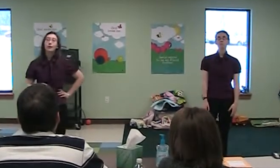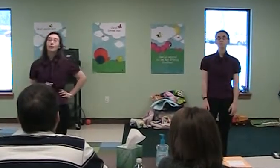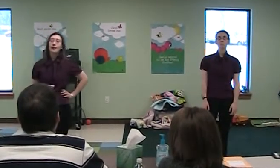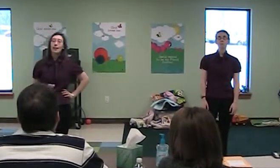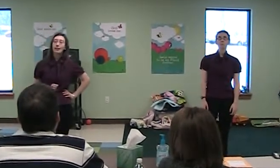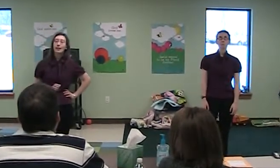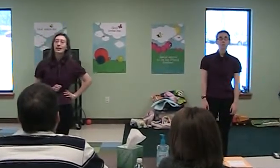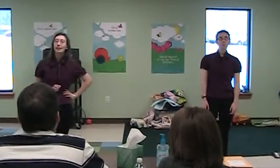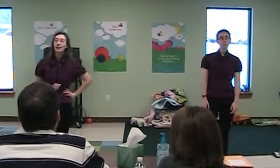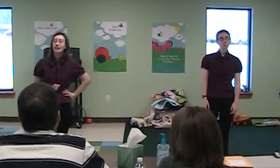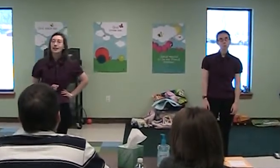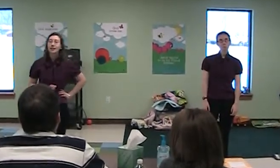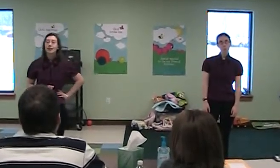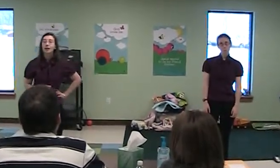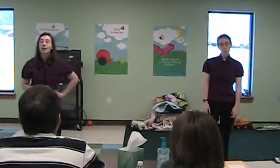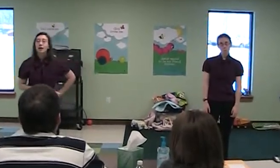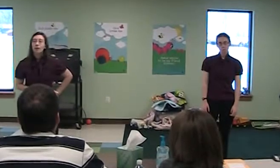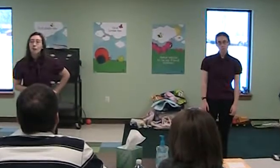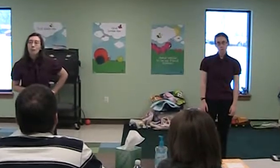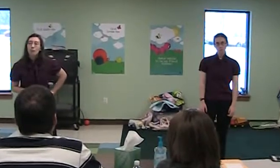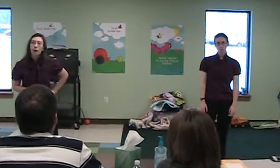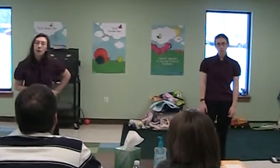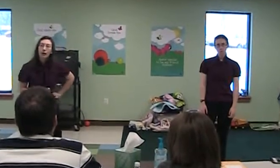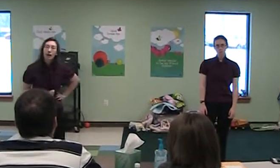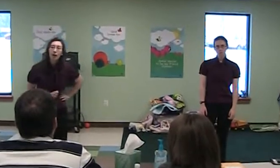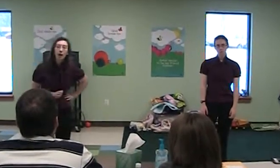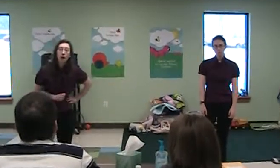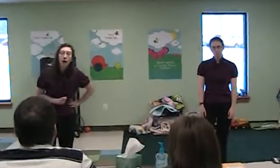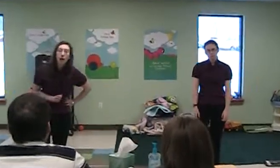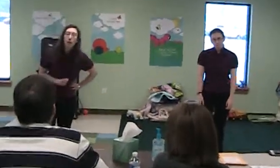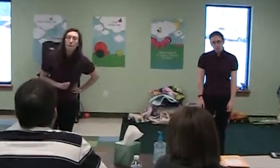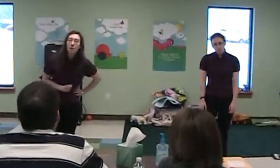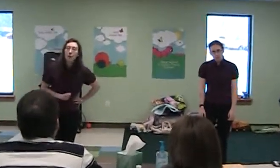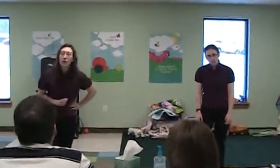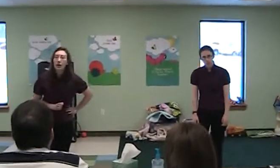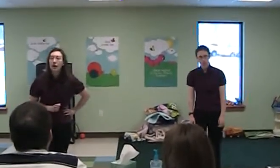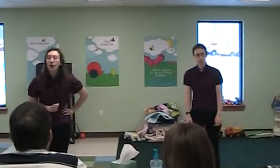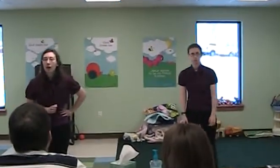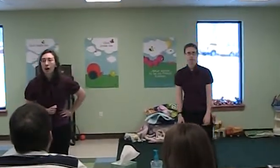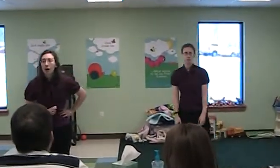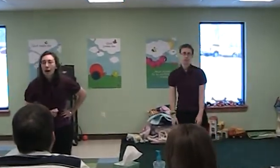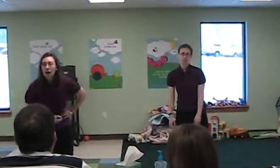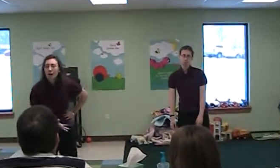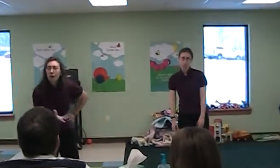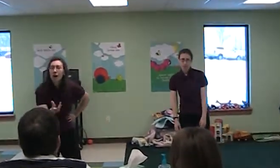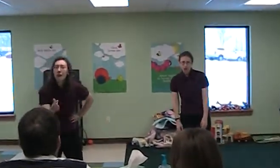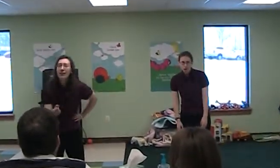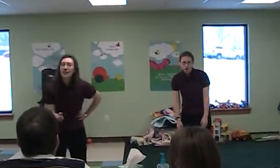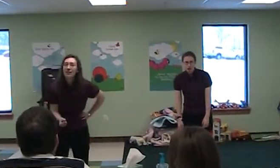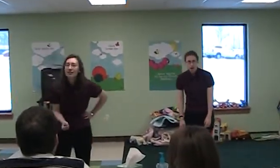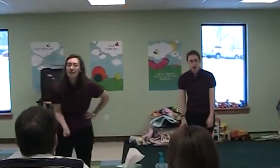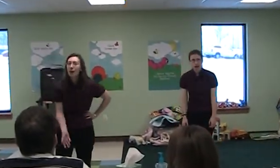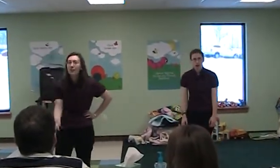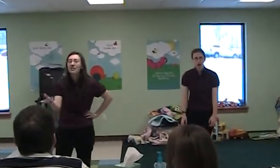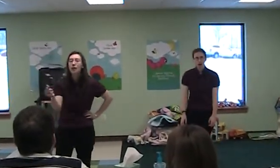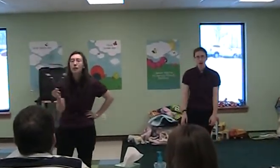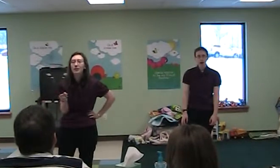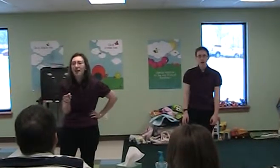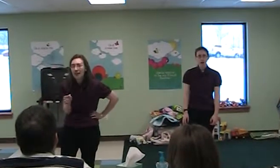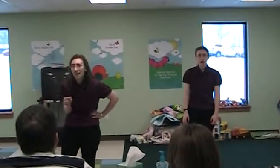locality, likely. Mummy! Mummy! Mummy! How calm he is! How self-possessed!